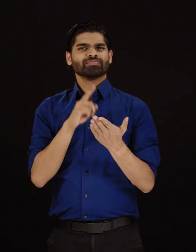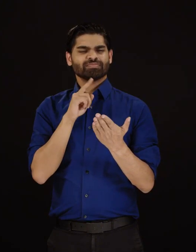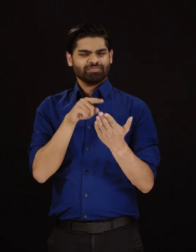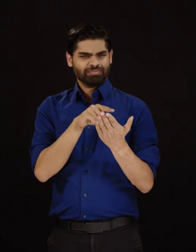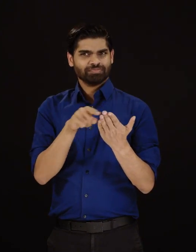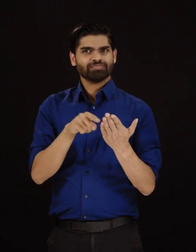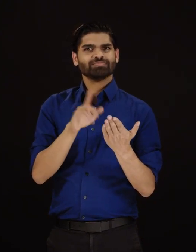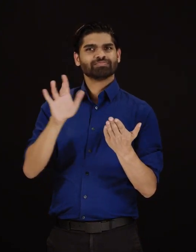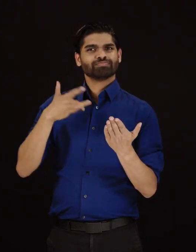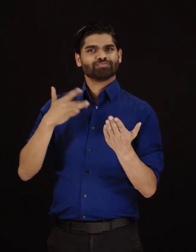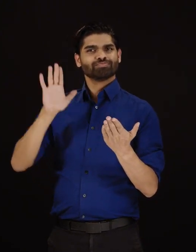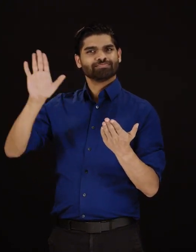wireless service provider.